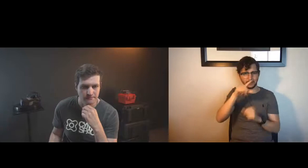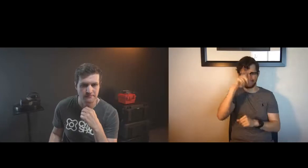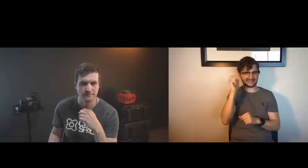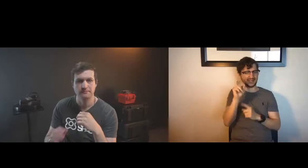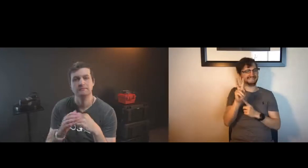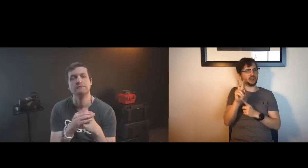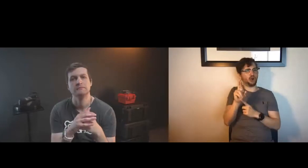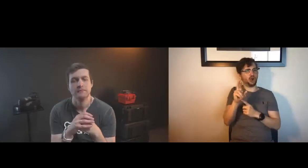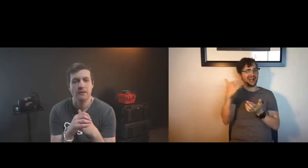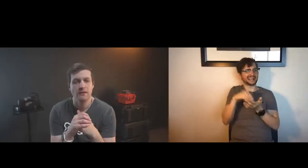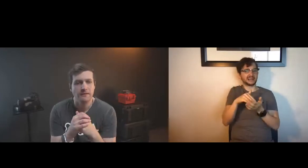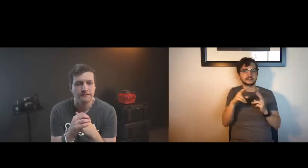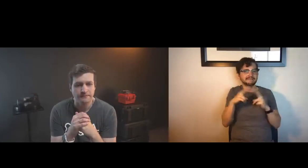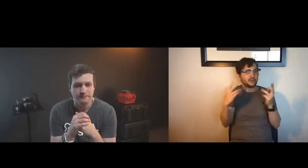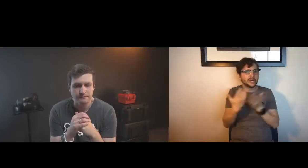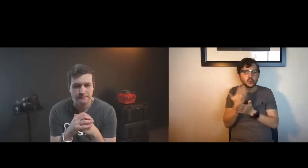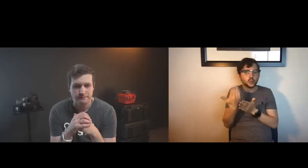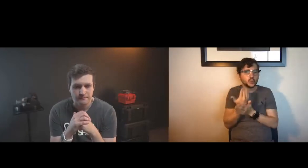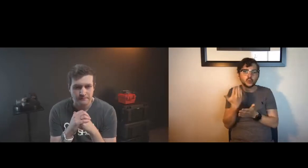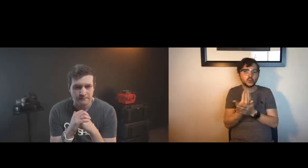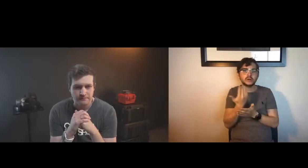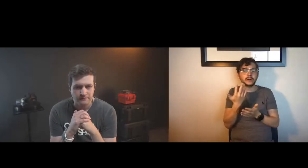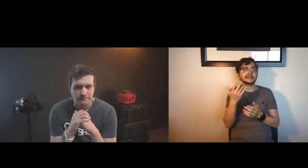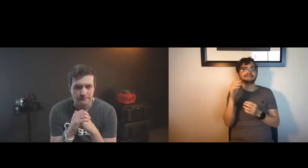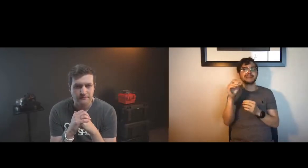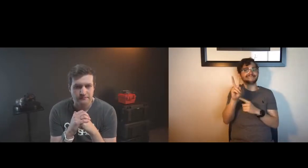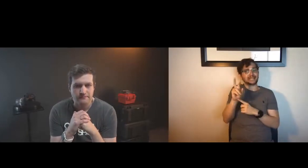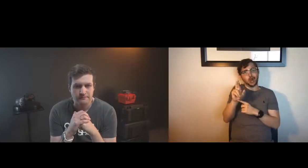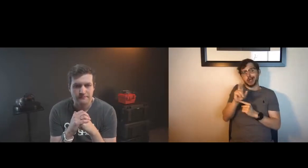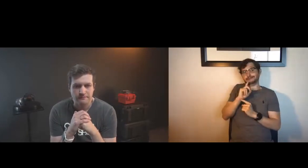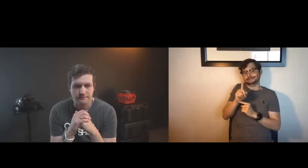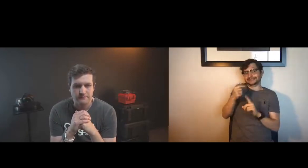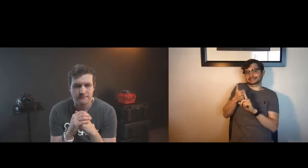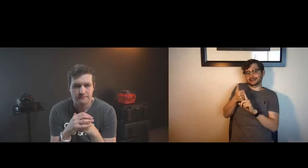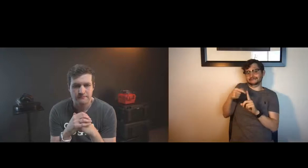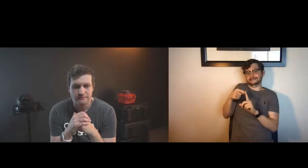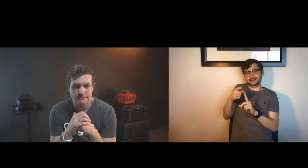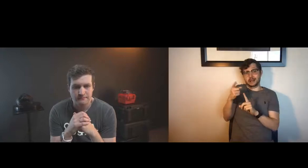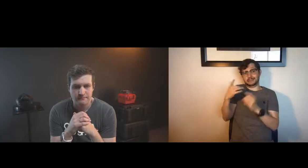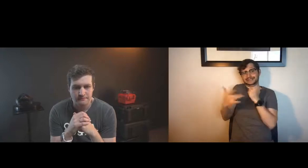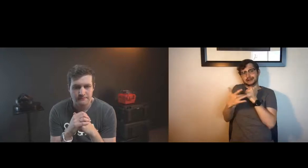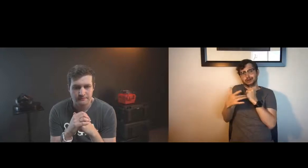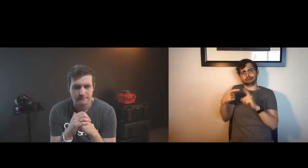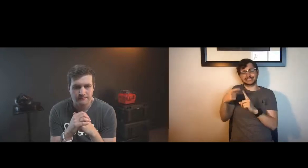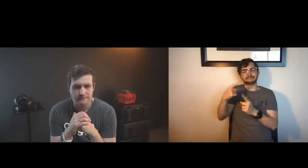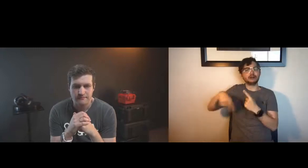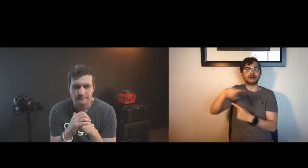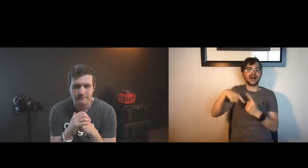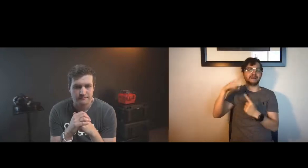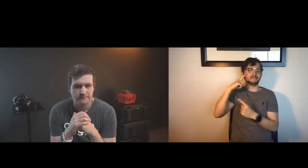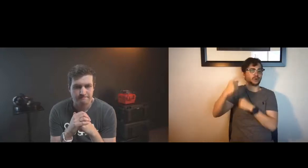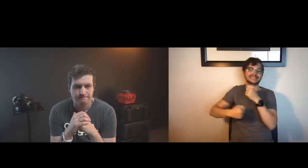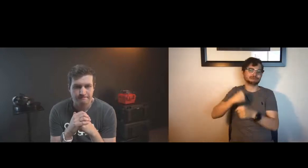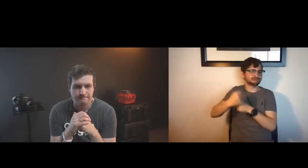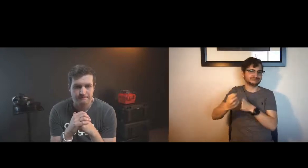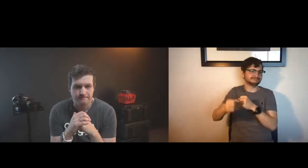together it's really just a space to learn from each other because again vr is so very new i mean virtual reality actually the